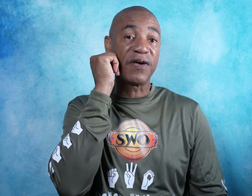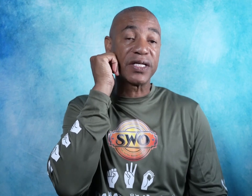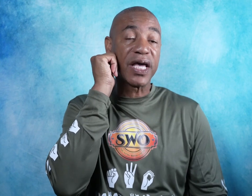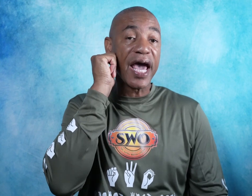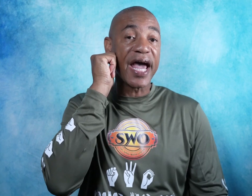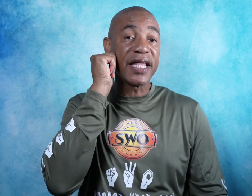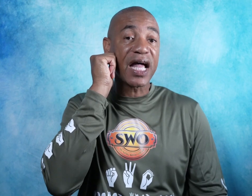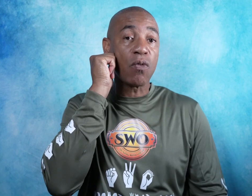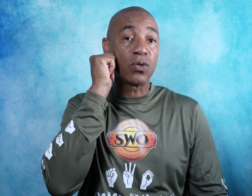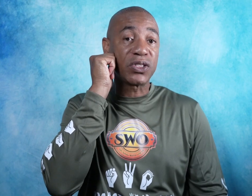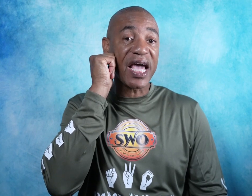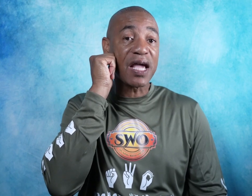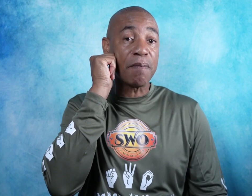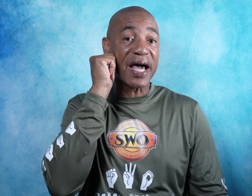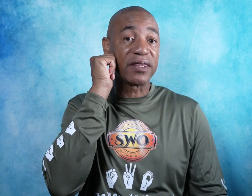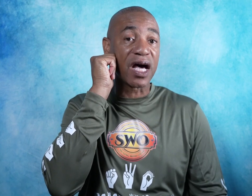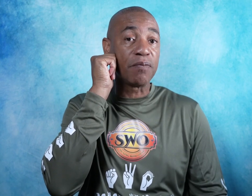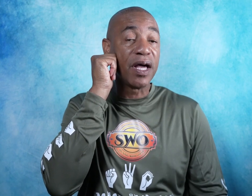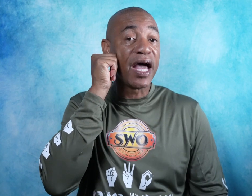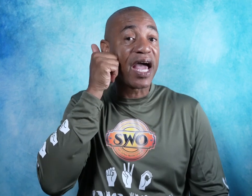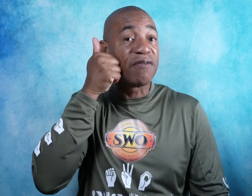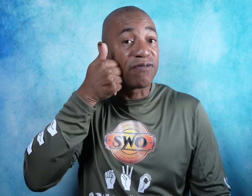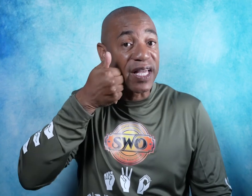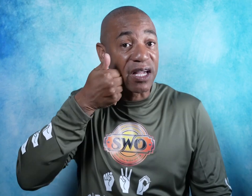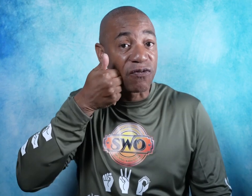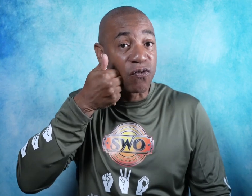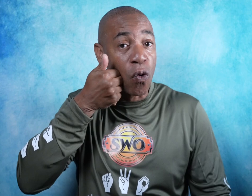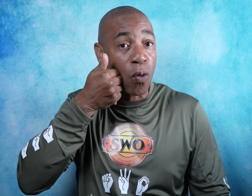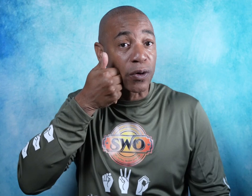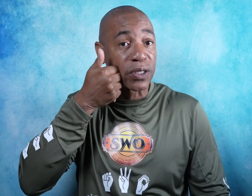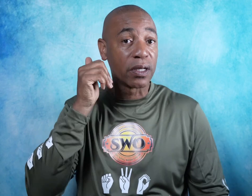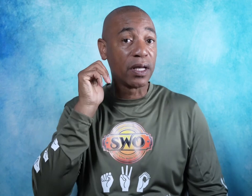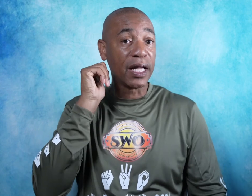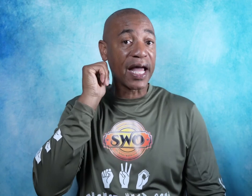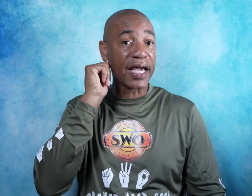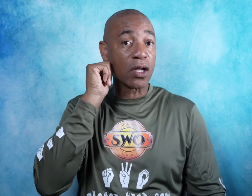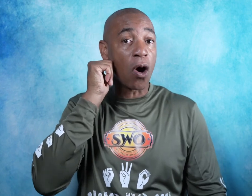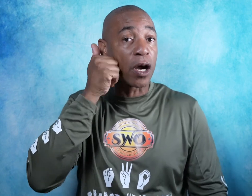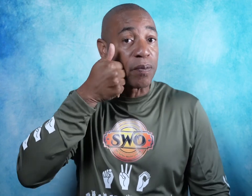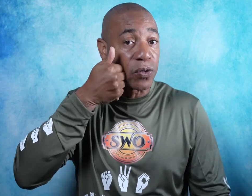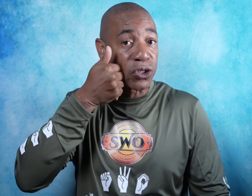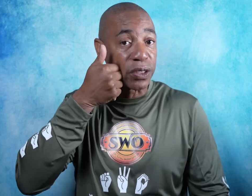face. And then I will take my thumb and flick it forward. Like an arc motion.